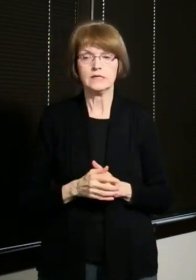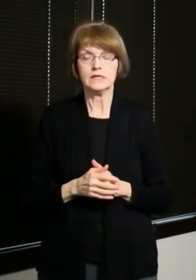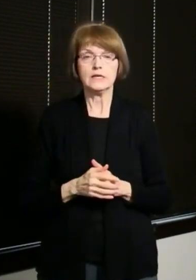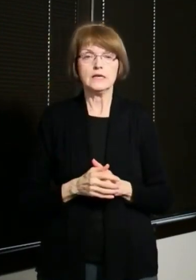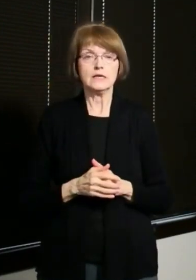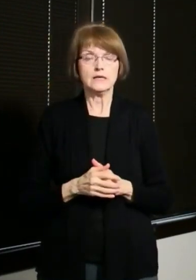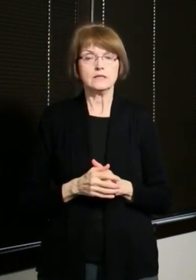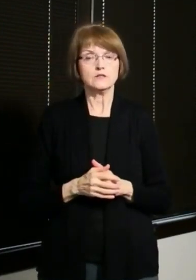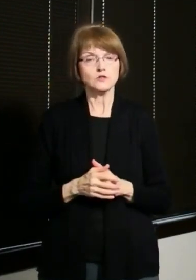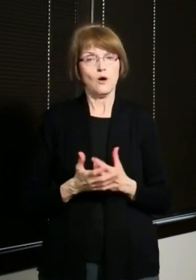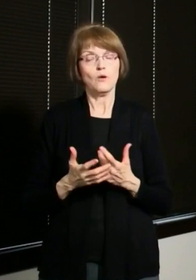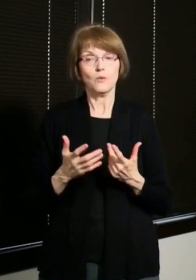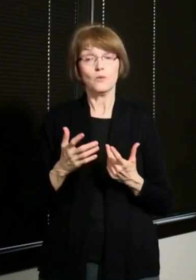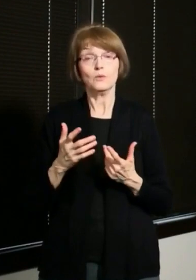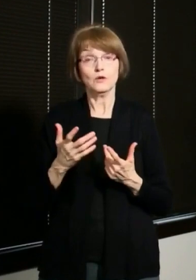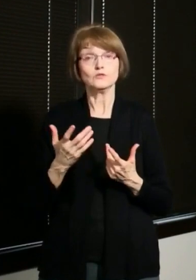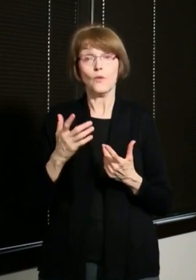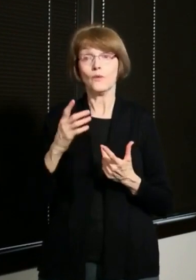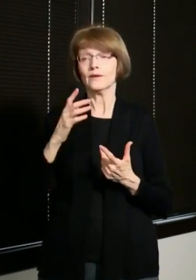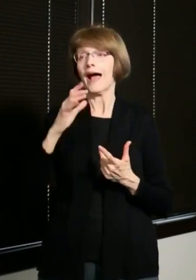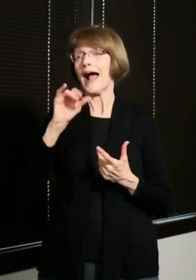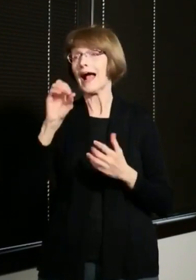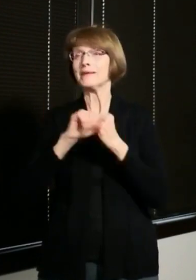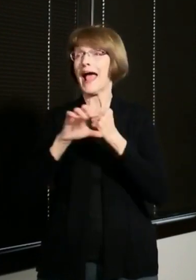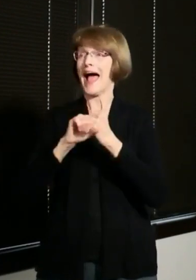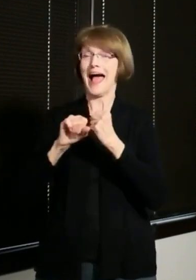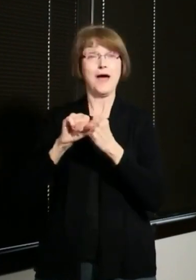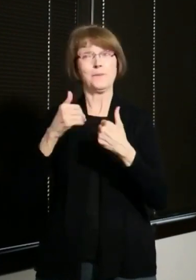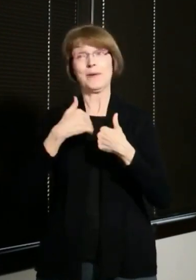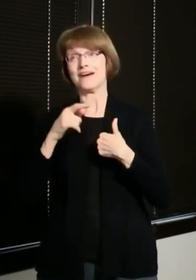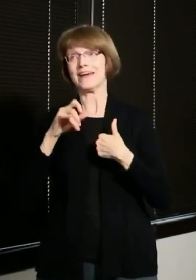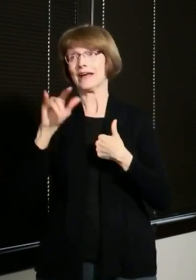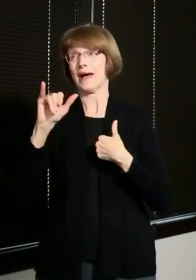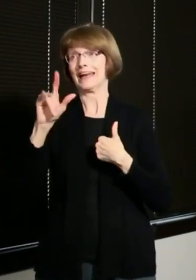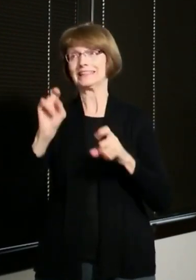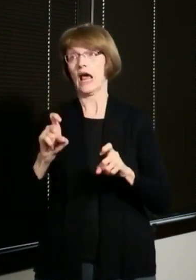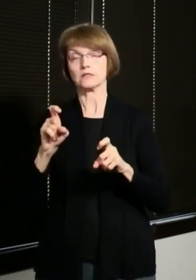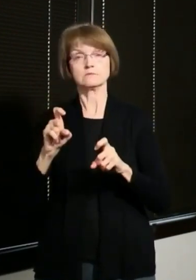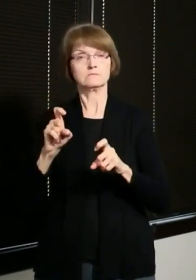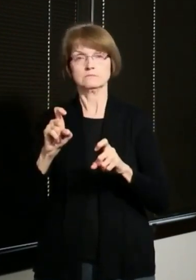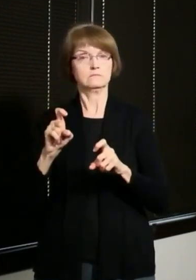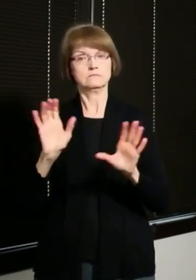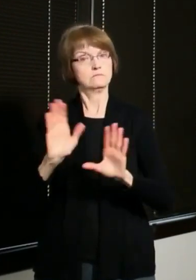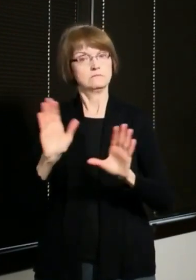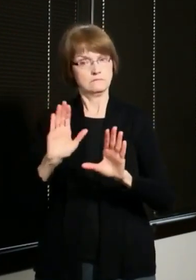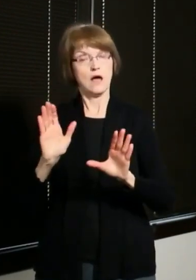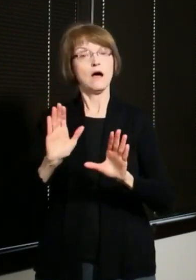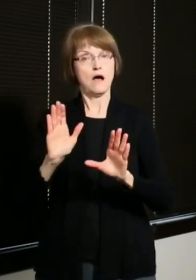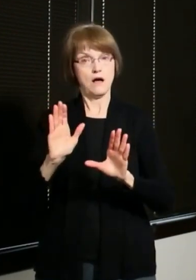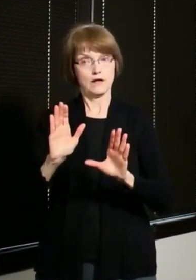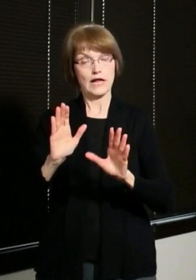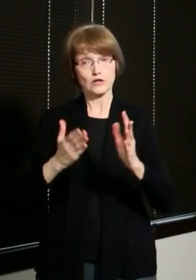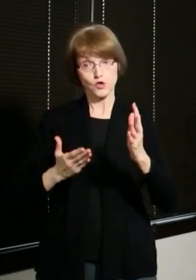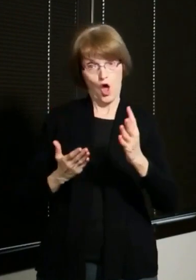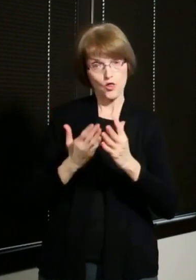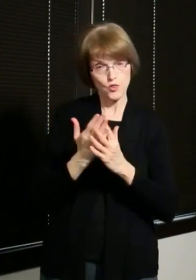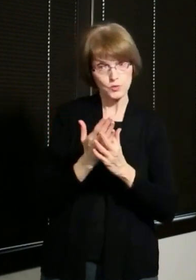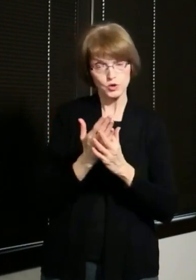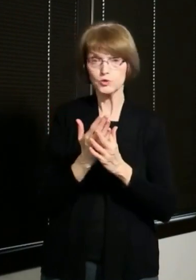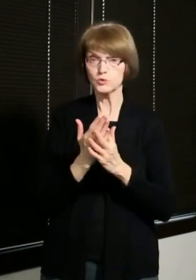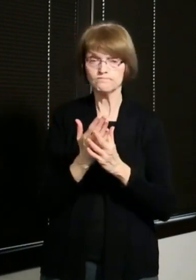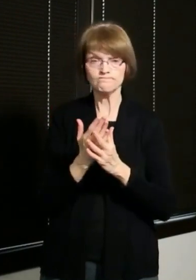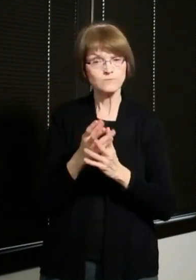So just because a test is out there and says it's an antibody test doesn't mean that it's gone through the rigors of